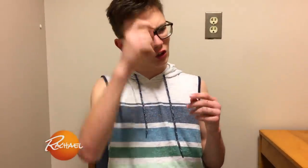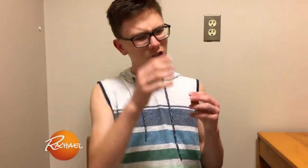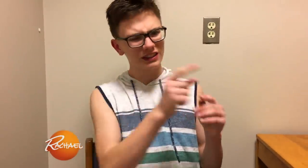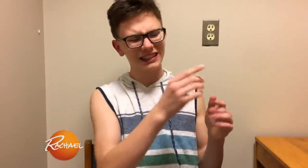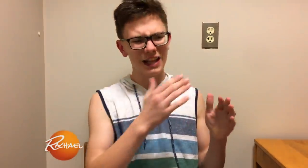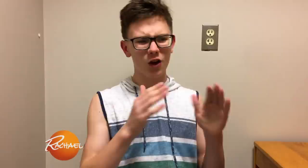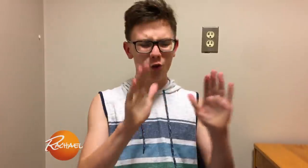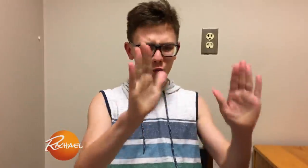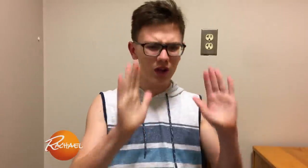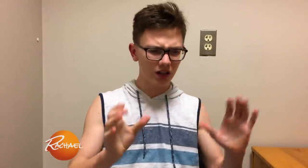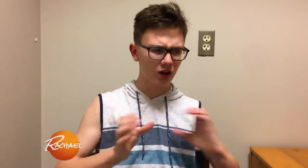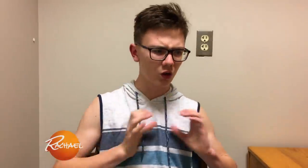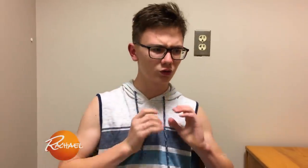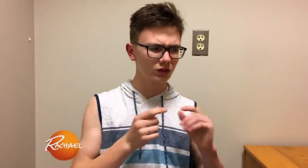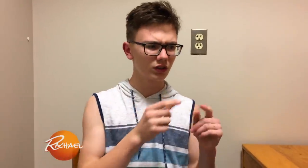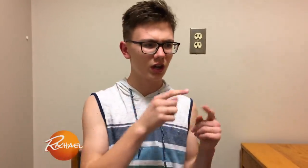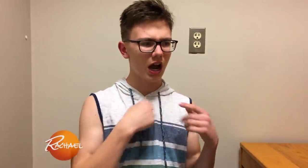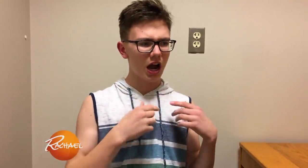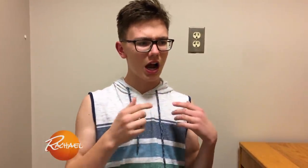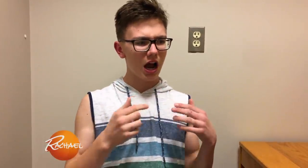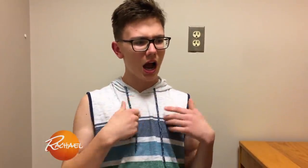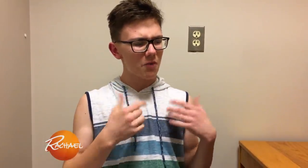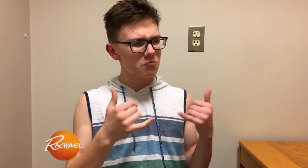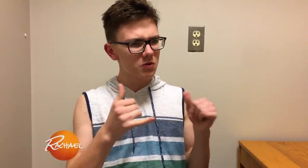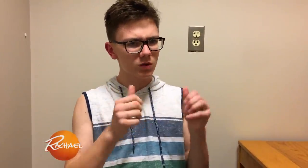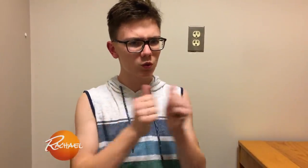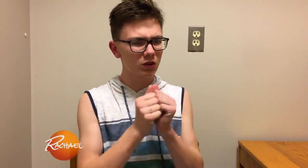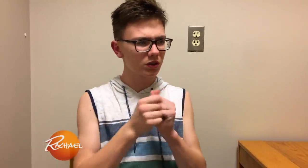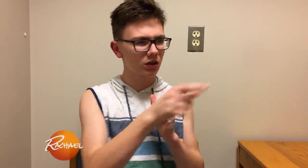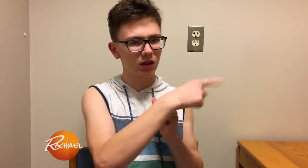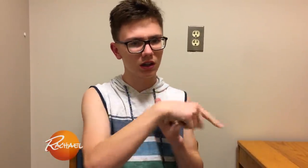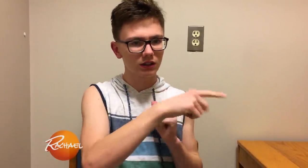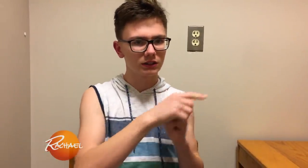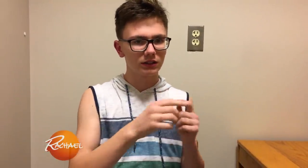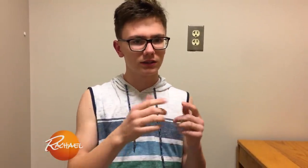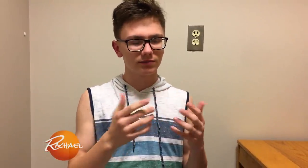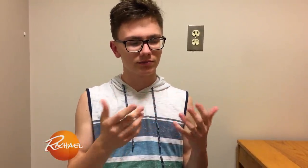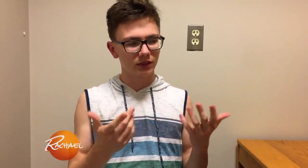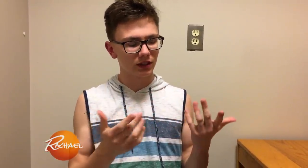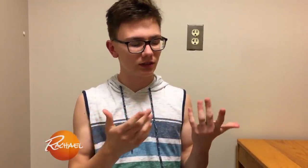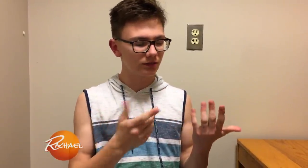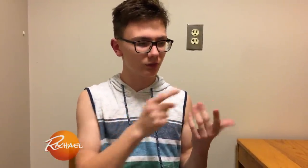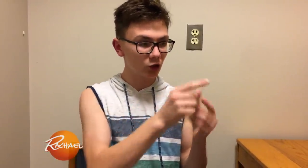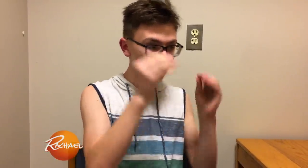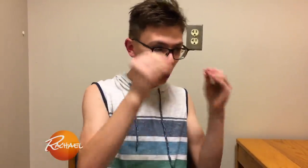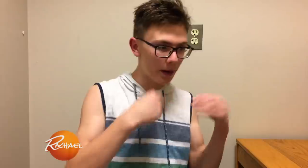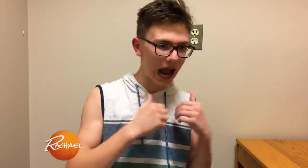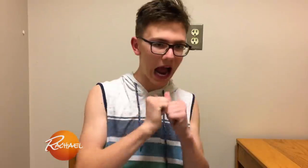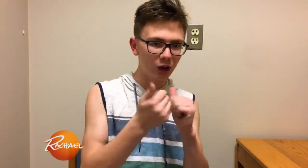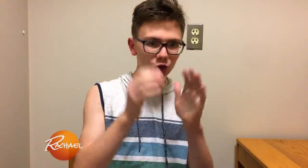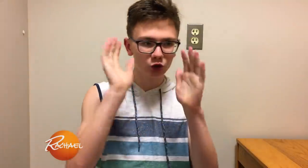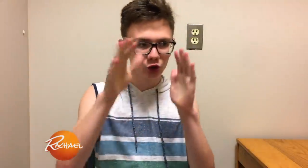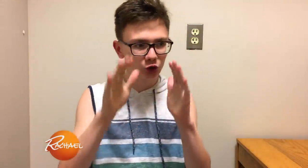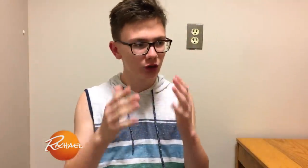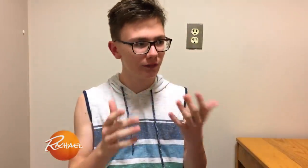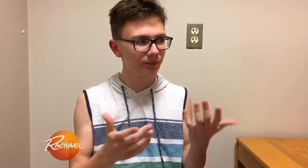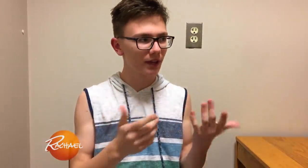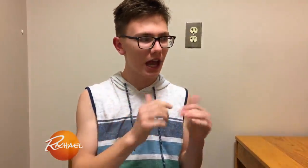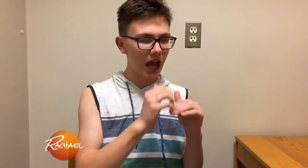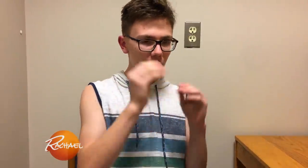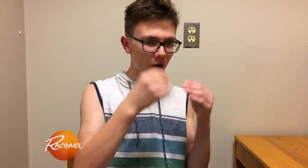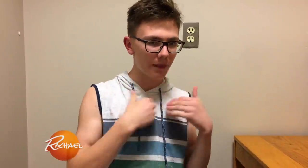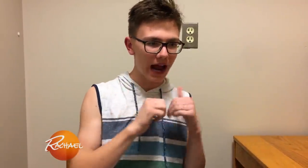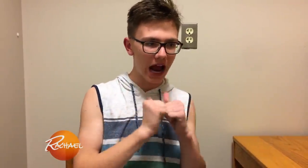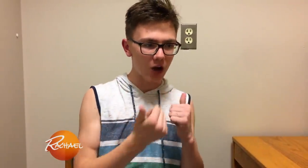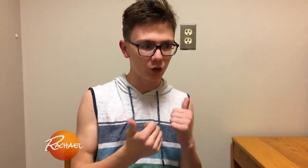Coach White is a wonderful coach. He taught me how to shoot a basketball. He taught me